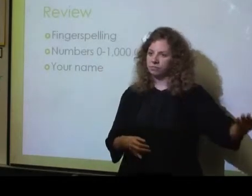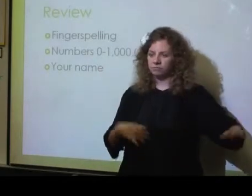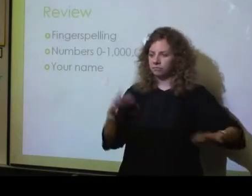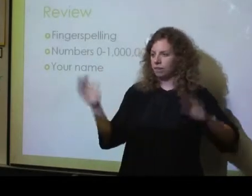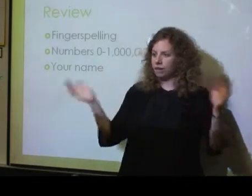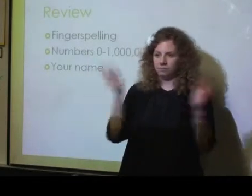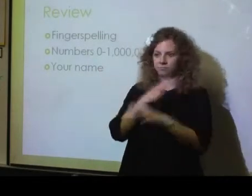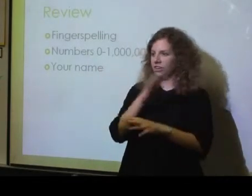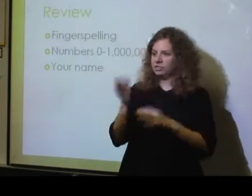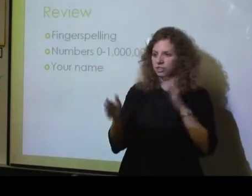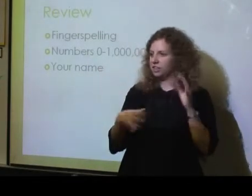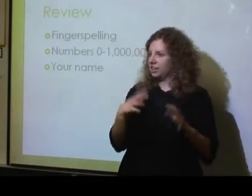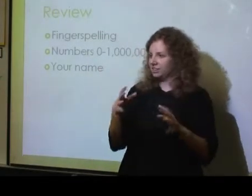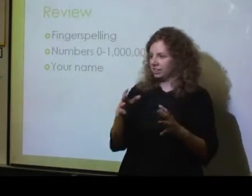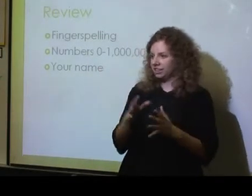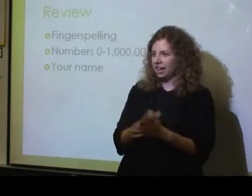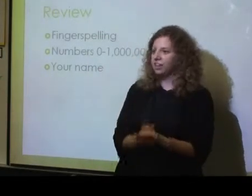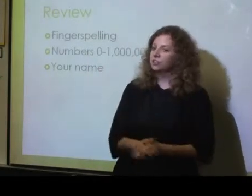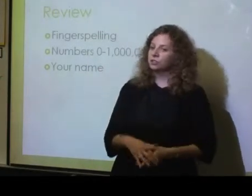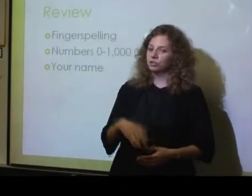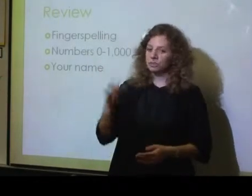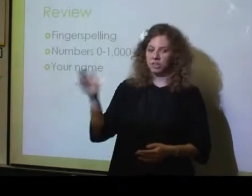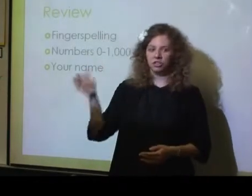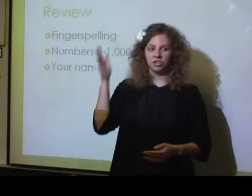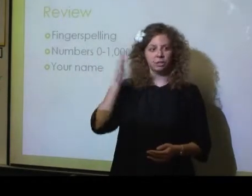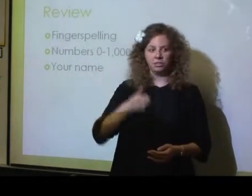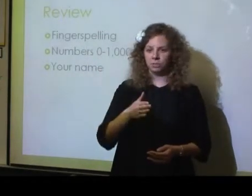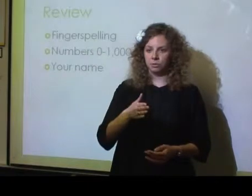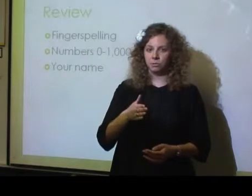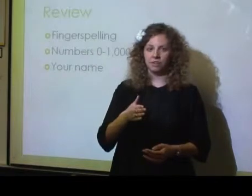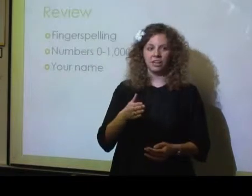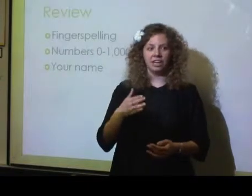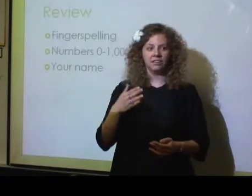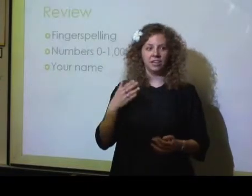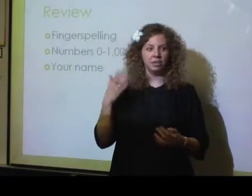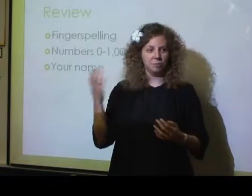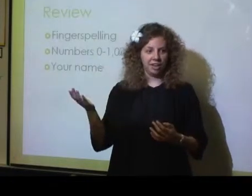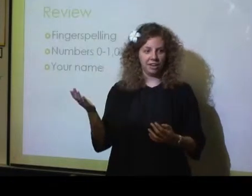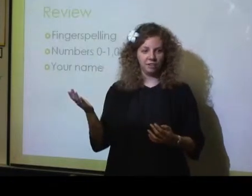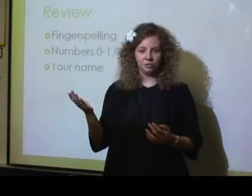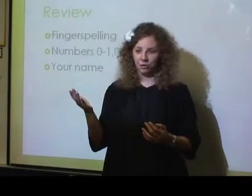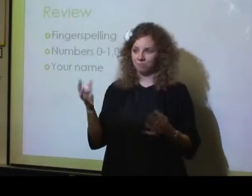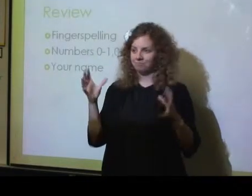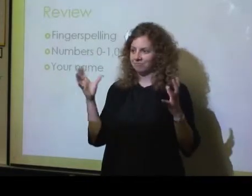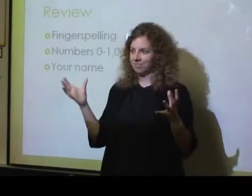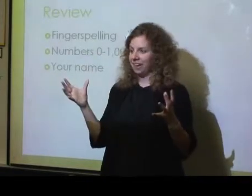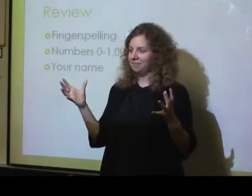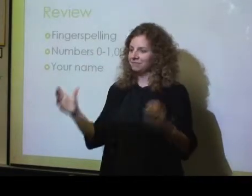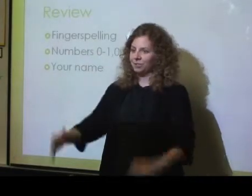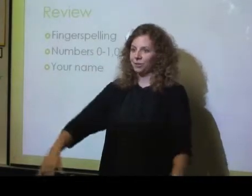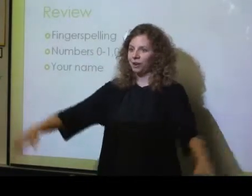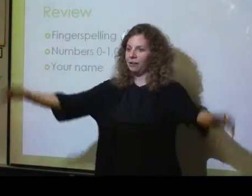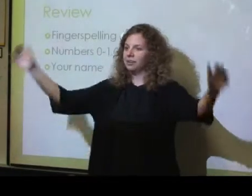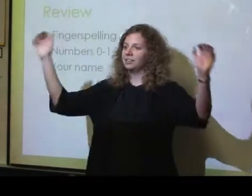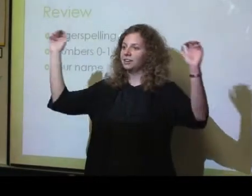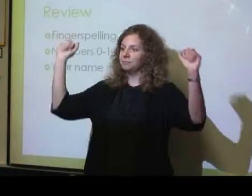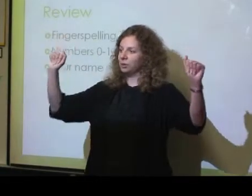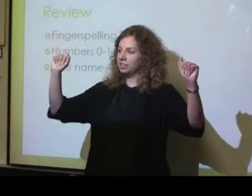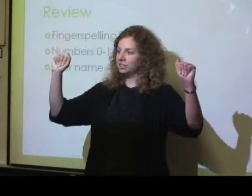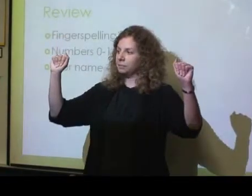vice versa, anything like that. So just make sure that you stick with whatever hand that you pick. So, okay? So I want to sign both hands